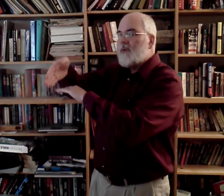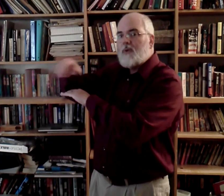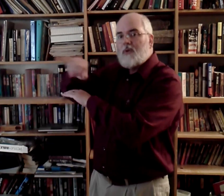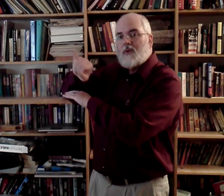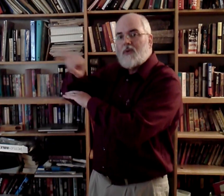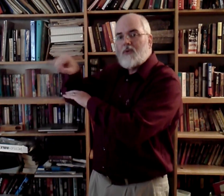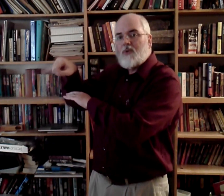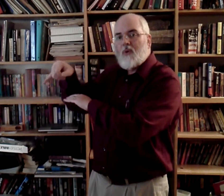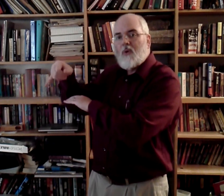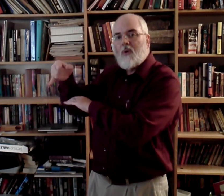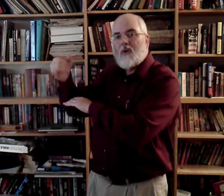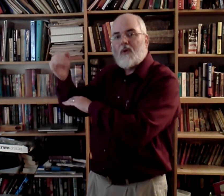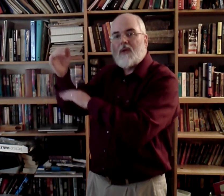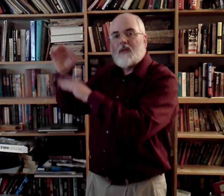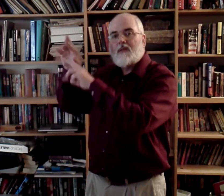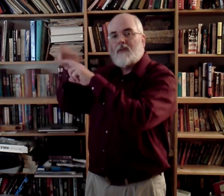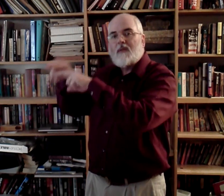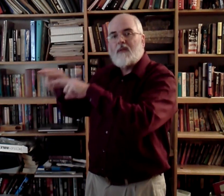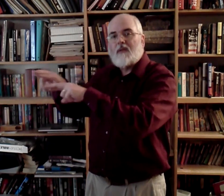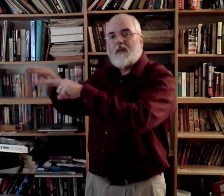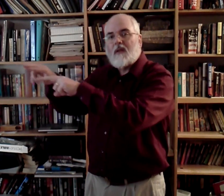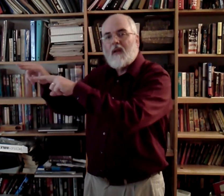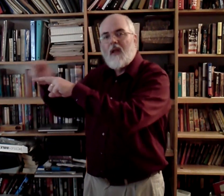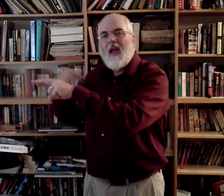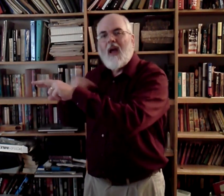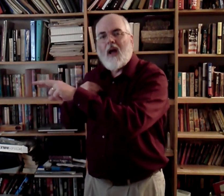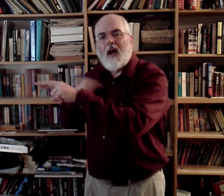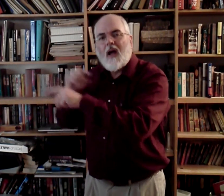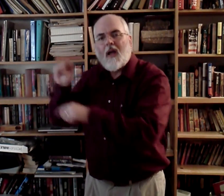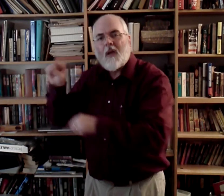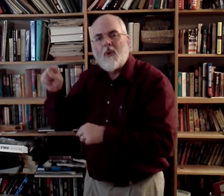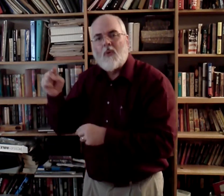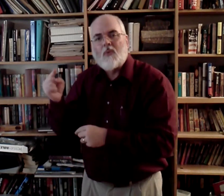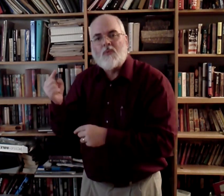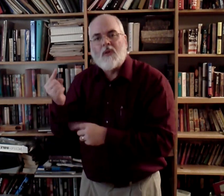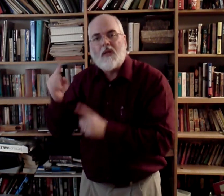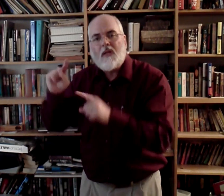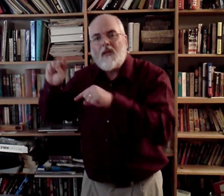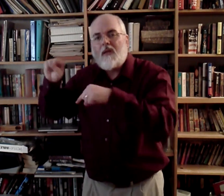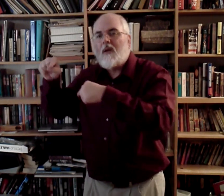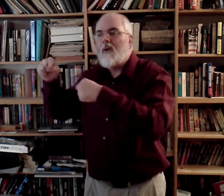Jordan. I'm only going